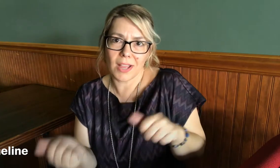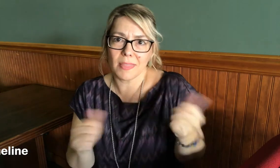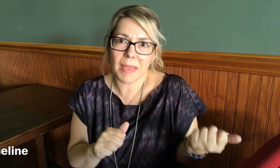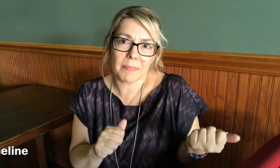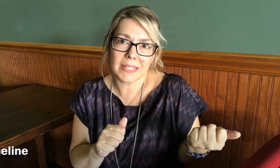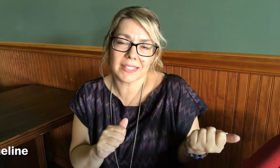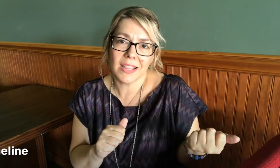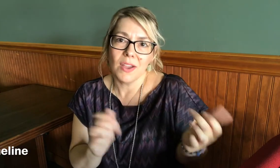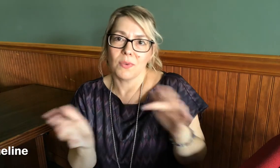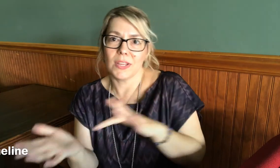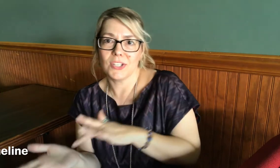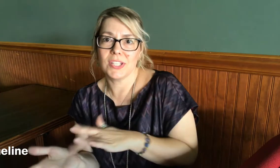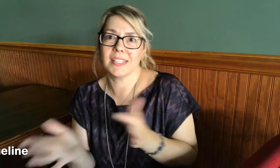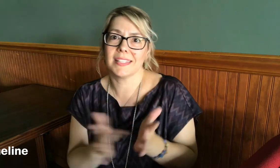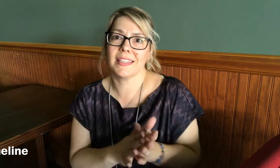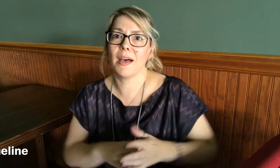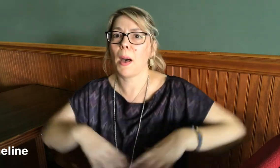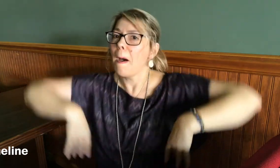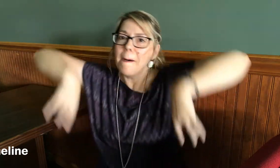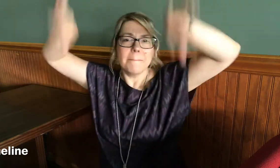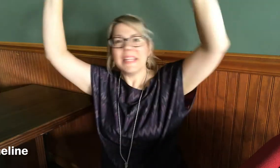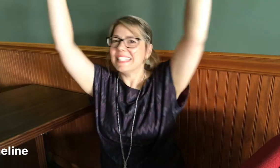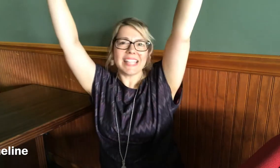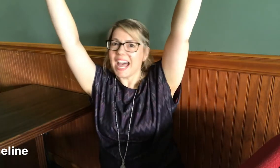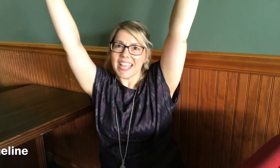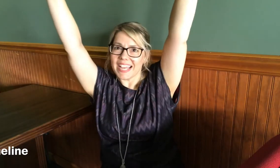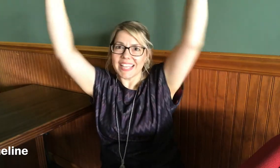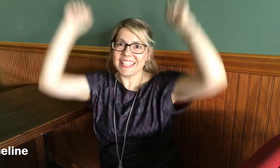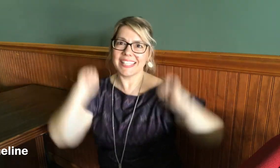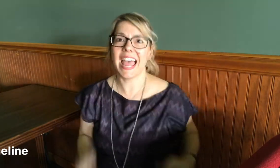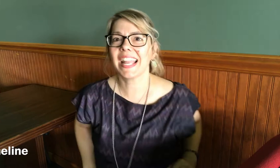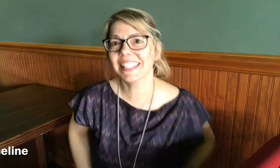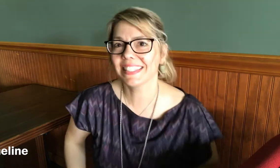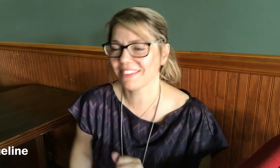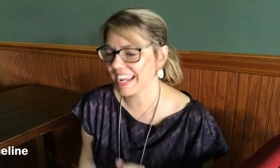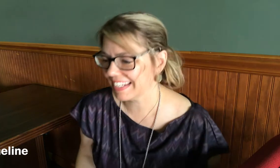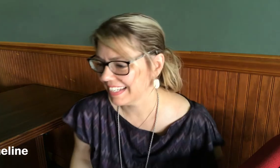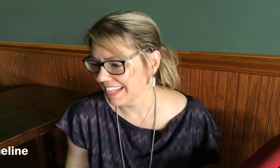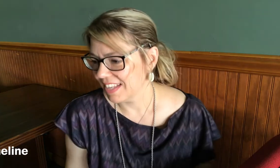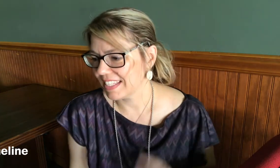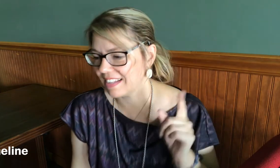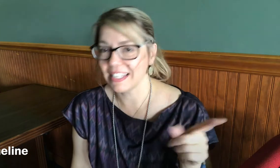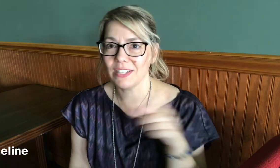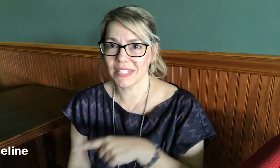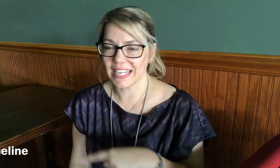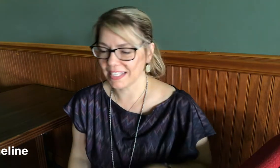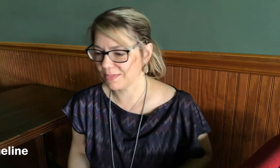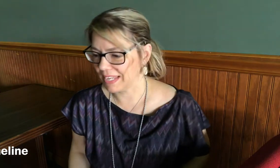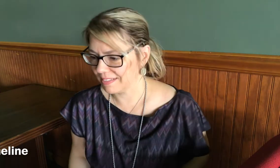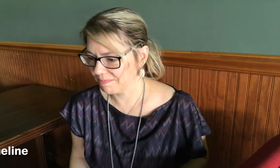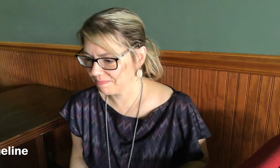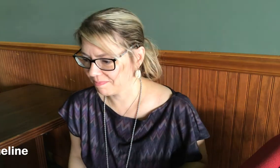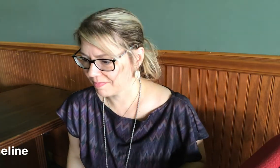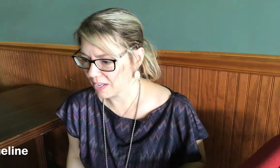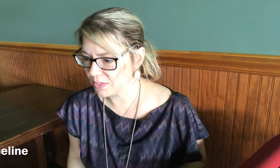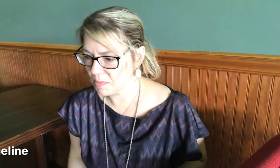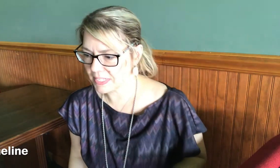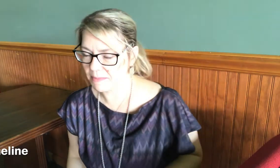John the Baptist when Jesus the Messiah is next right so that'll lead you into next week I'll do it one more time